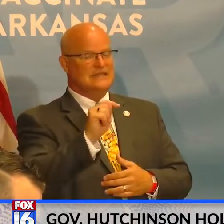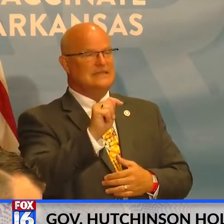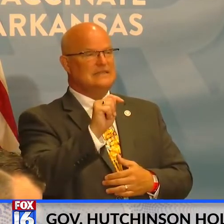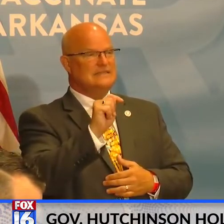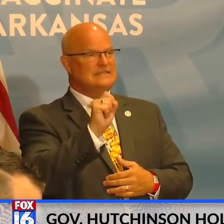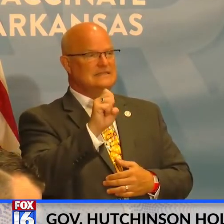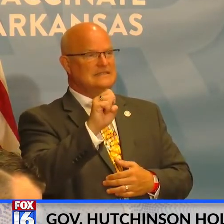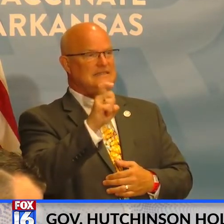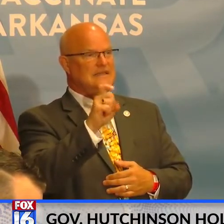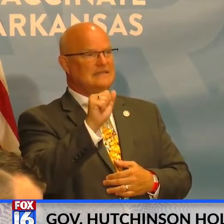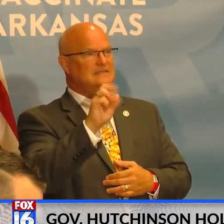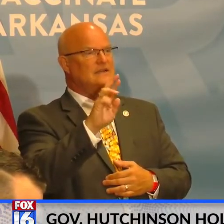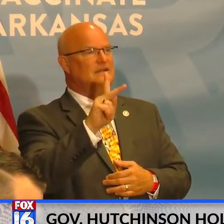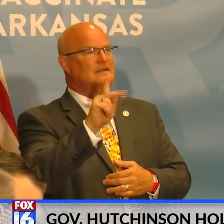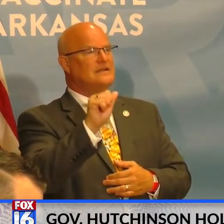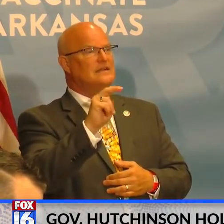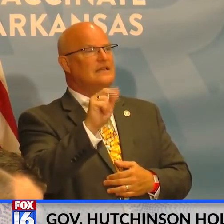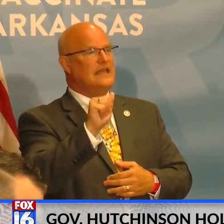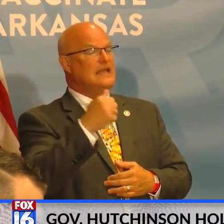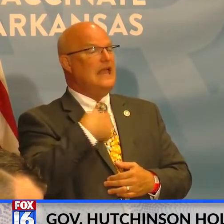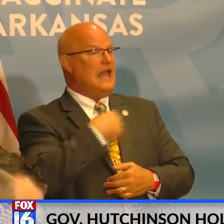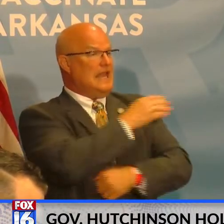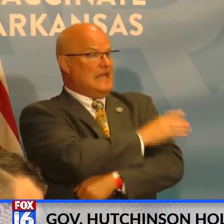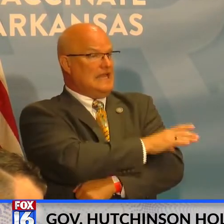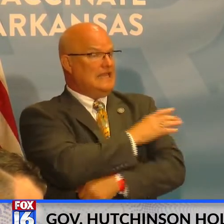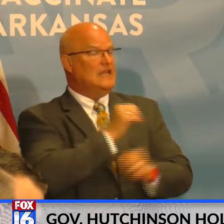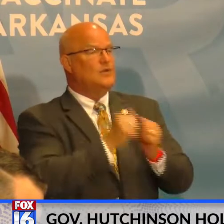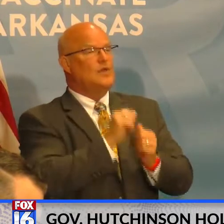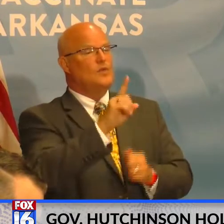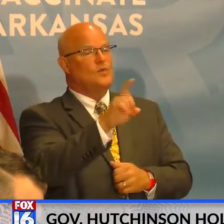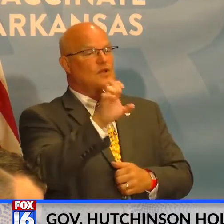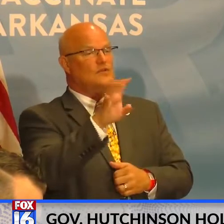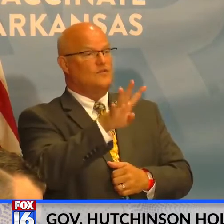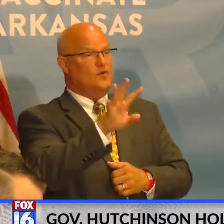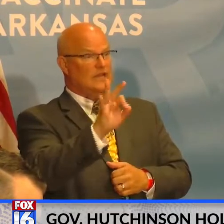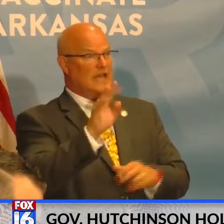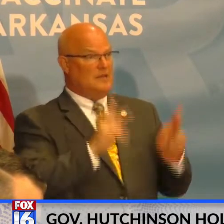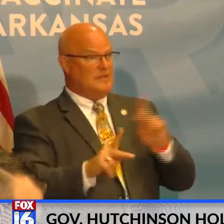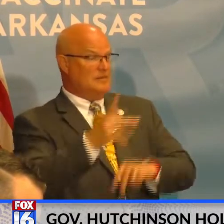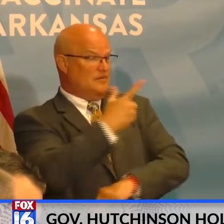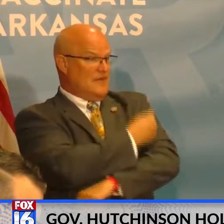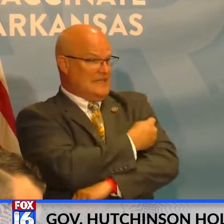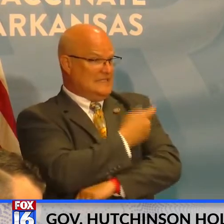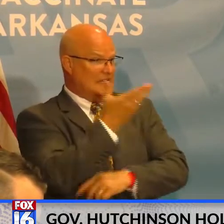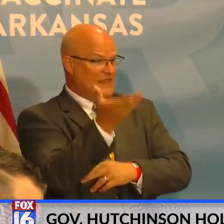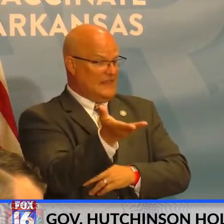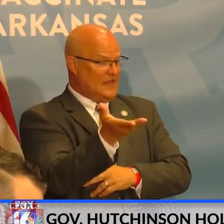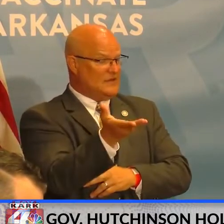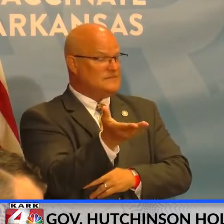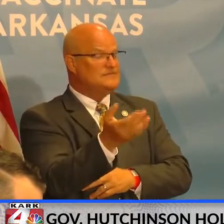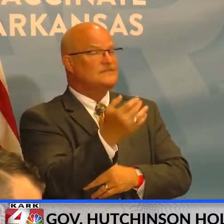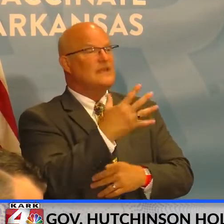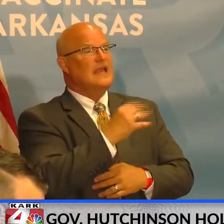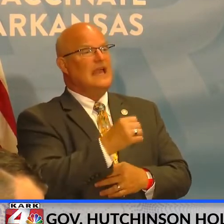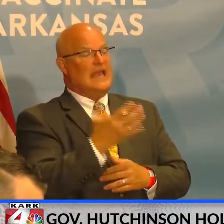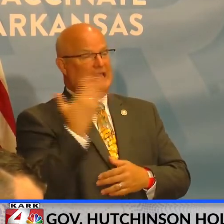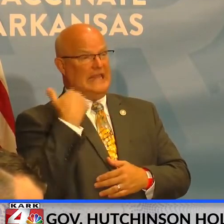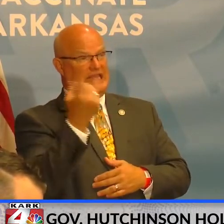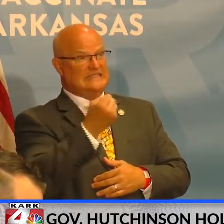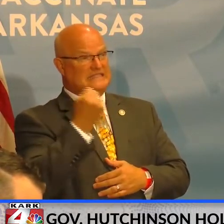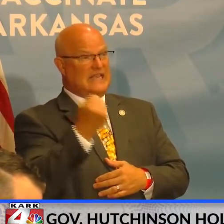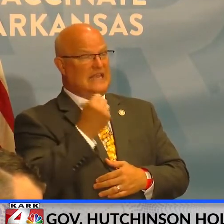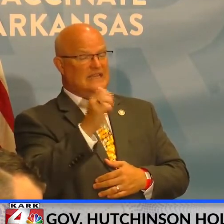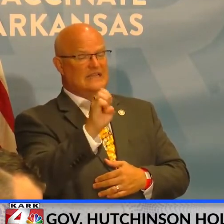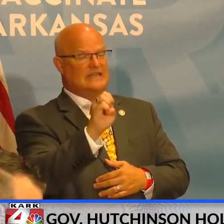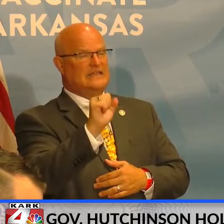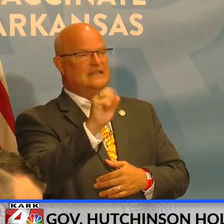School District has recently had a vaccination clinic with 149 people being vaccinated there. And last Saturday, the Earl School